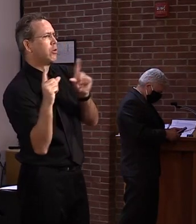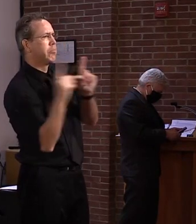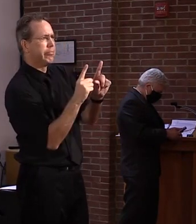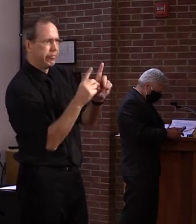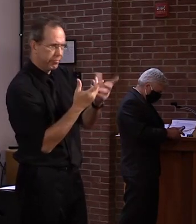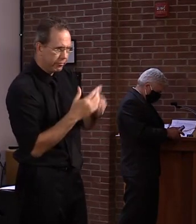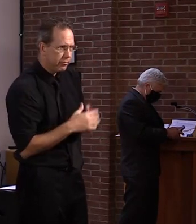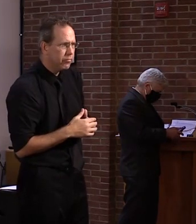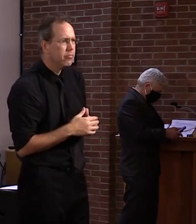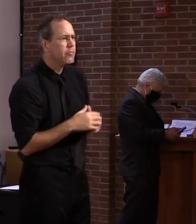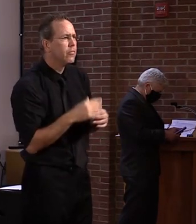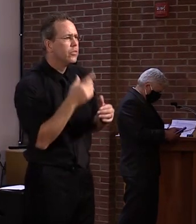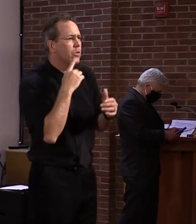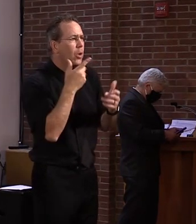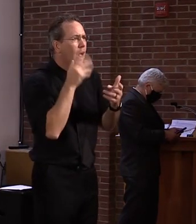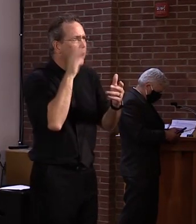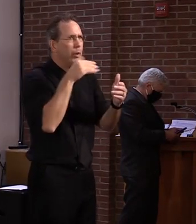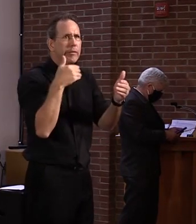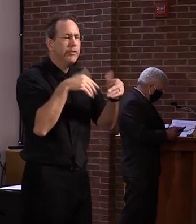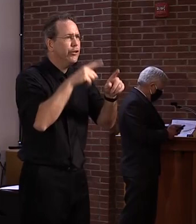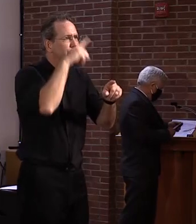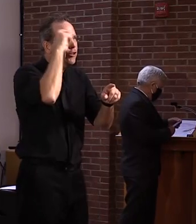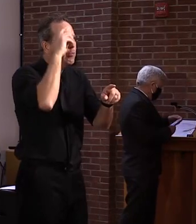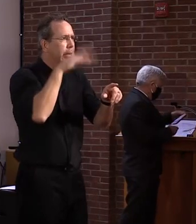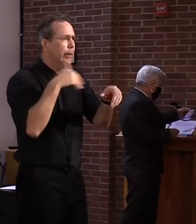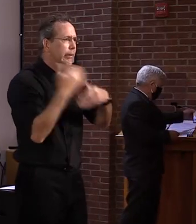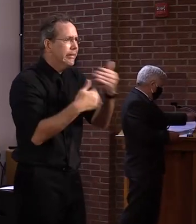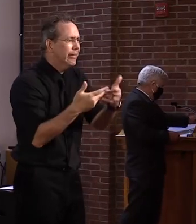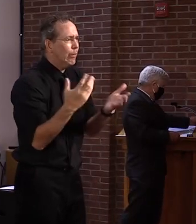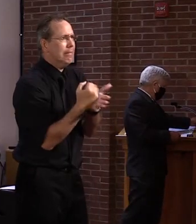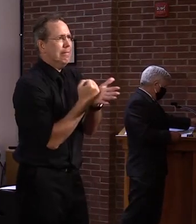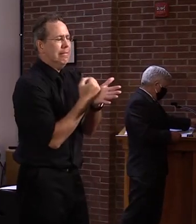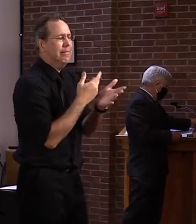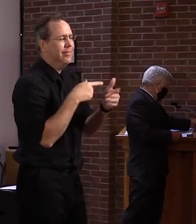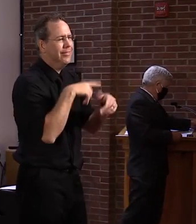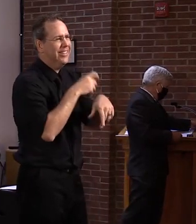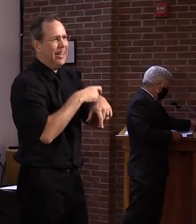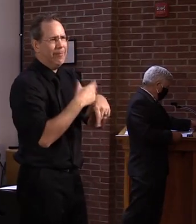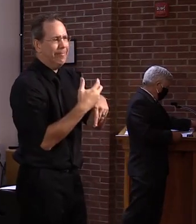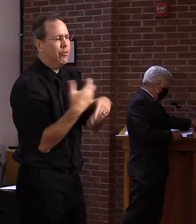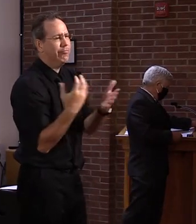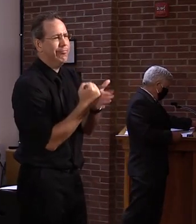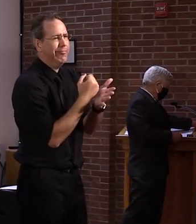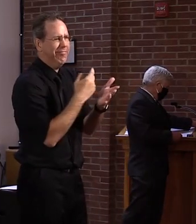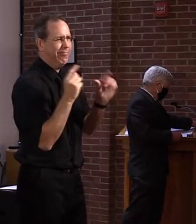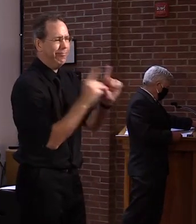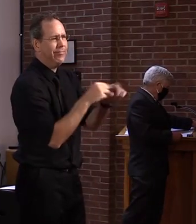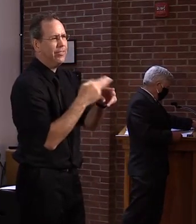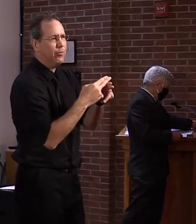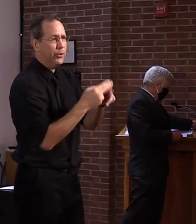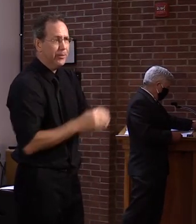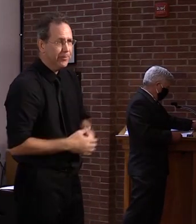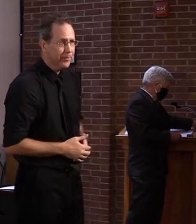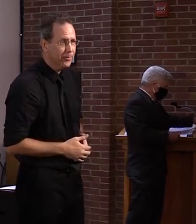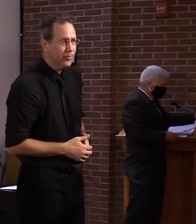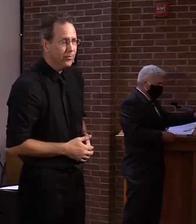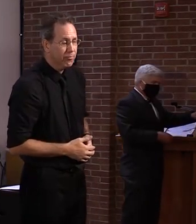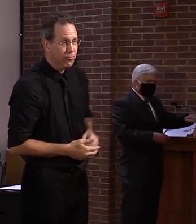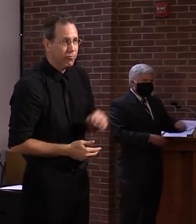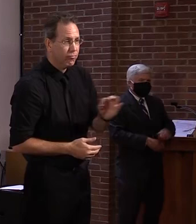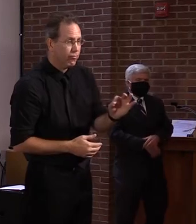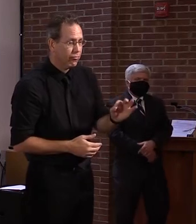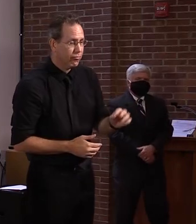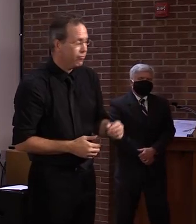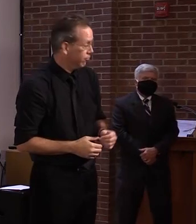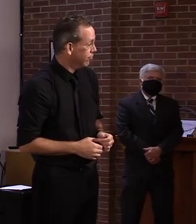their transaction. Go ahead. Good. Steve. Governor, given